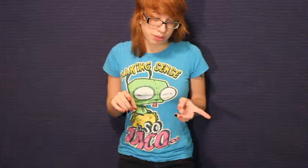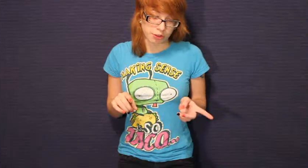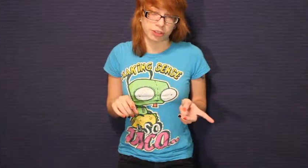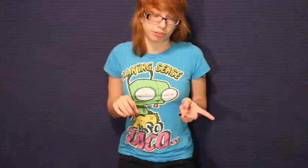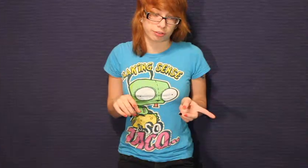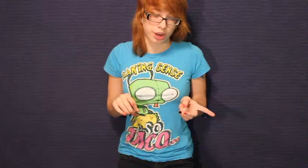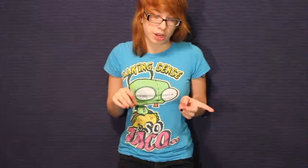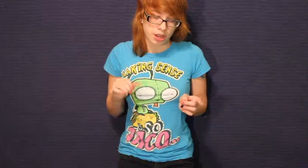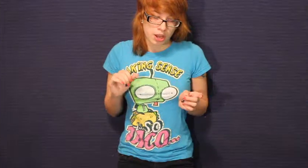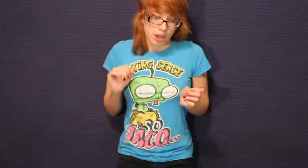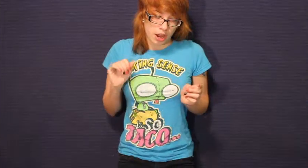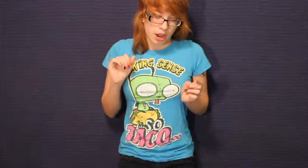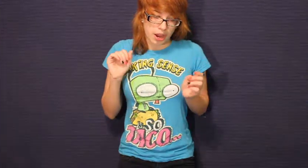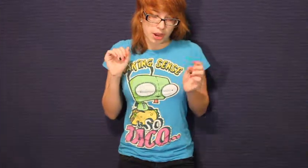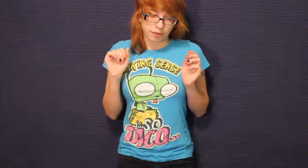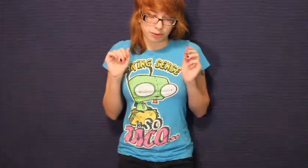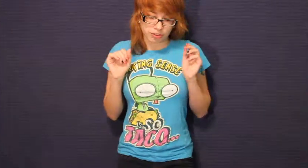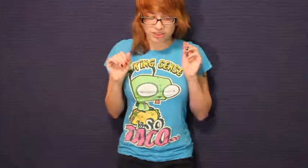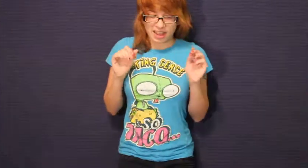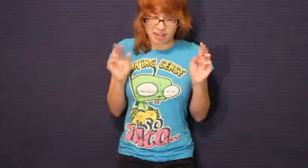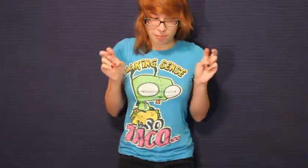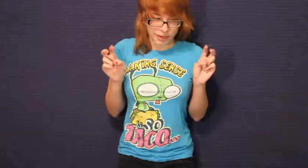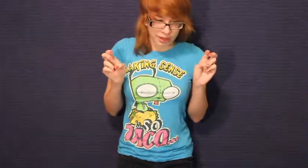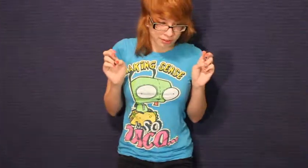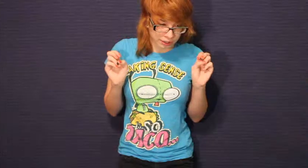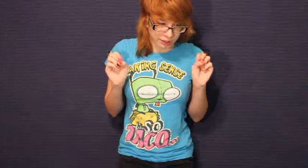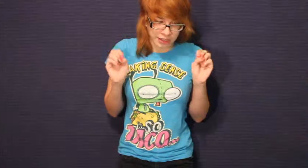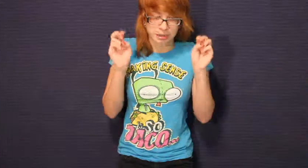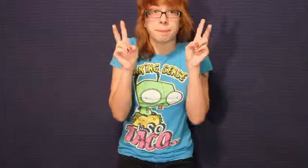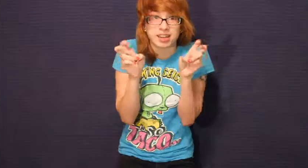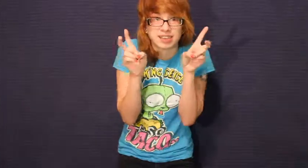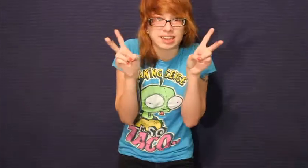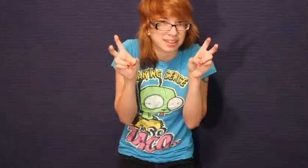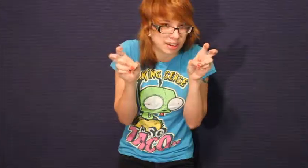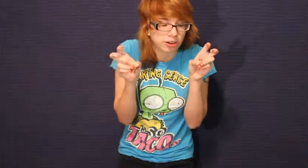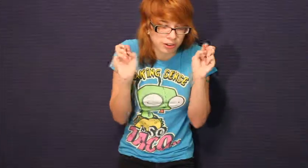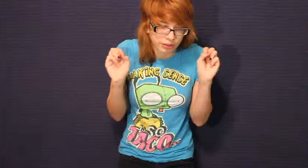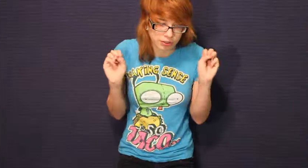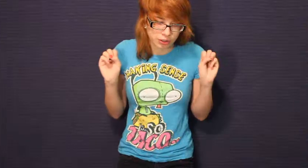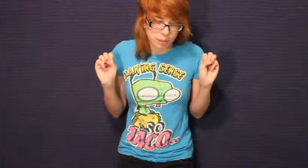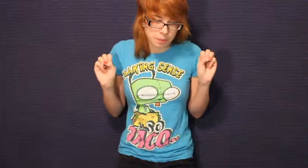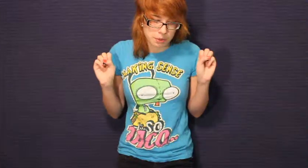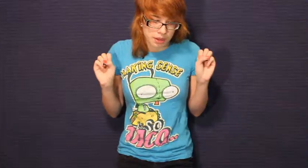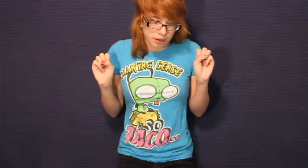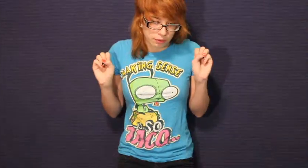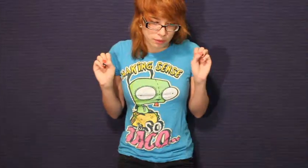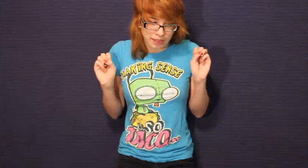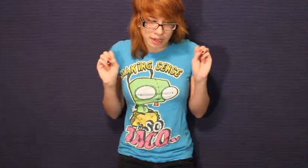Liberation Front which is an FBI certified domestic terrorist group. They